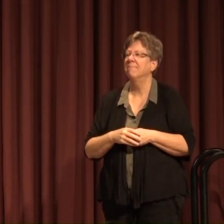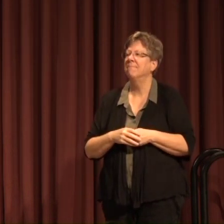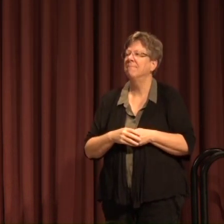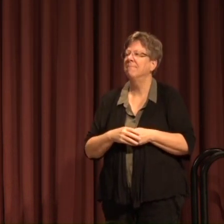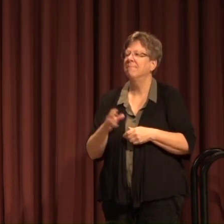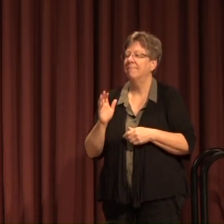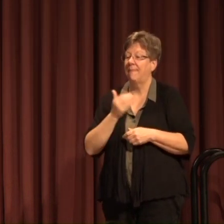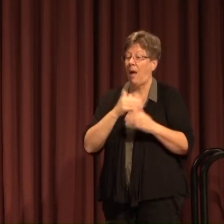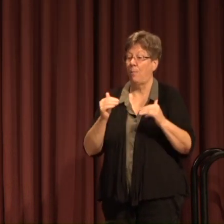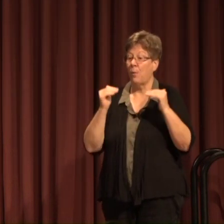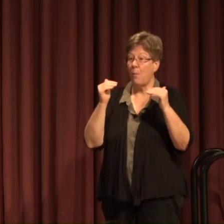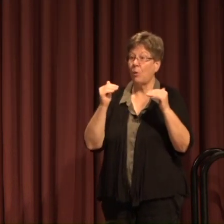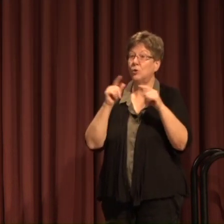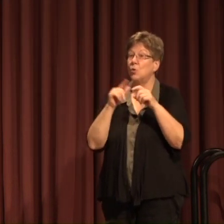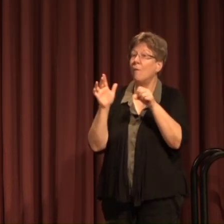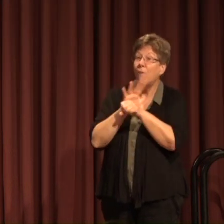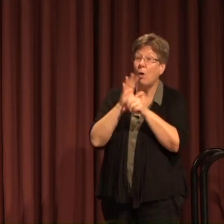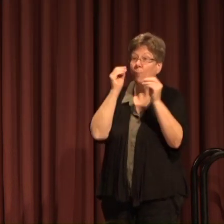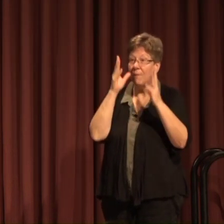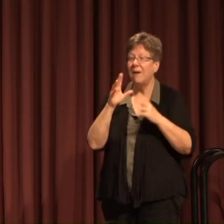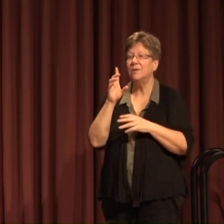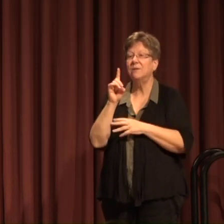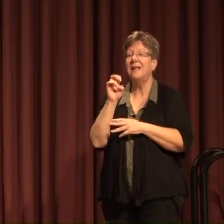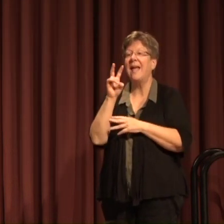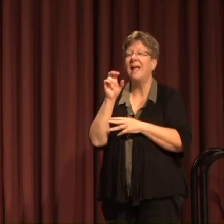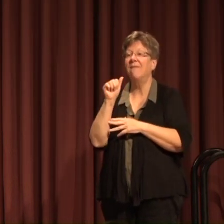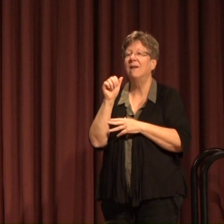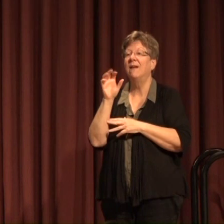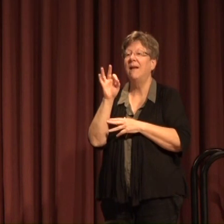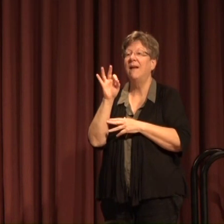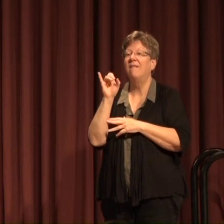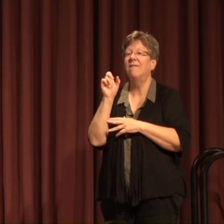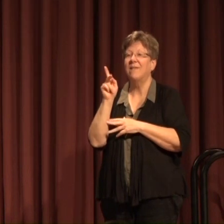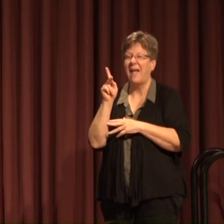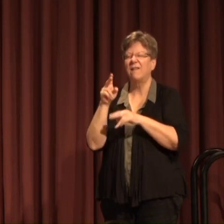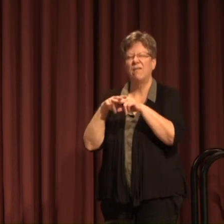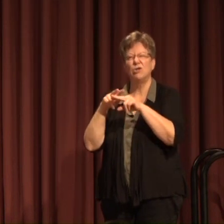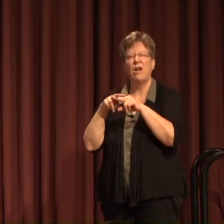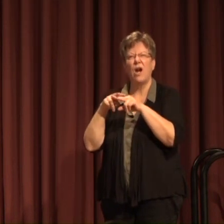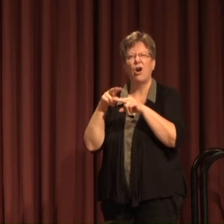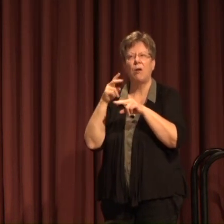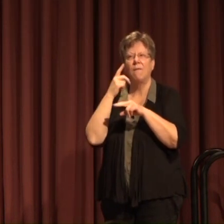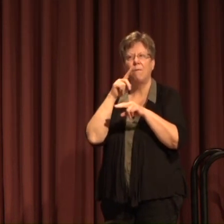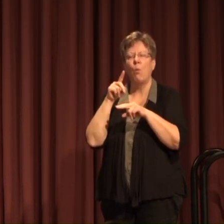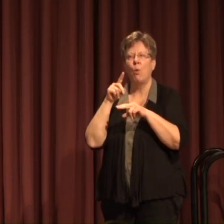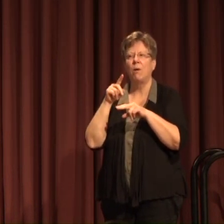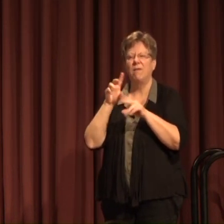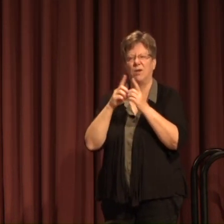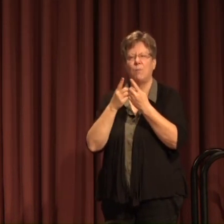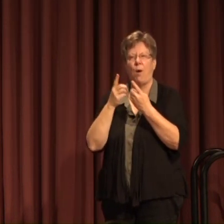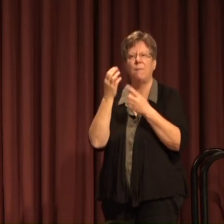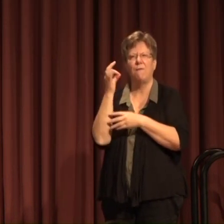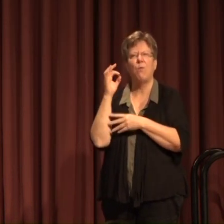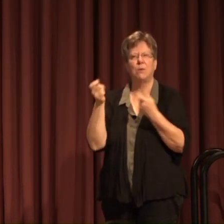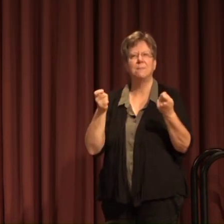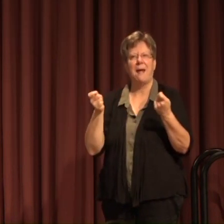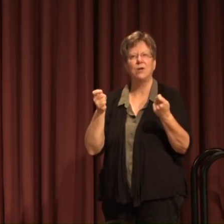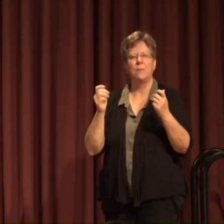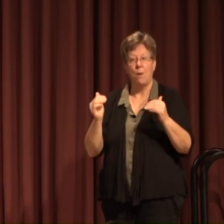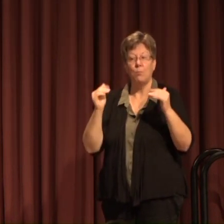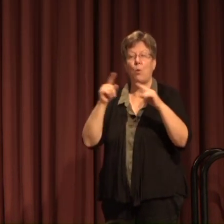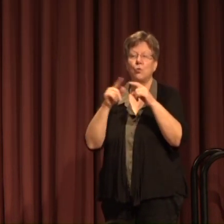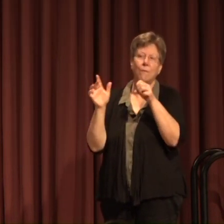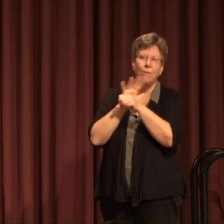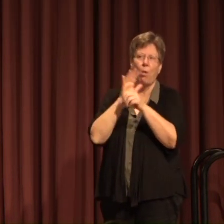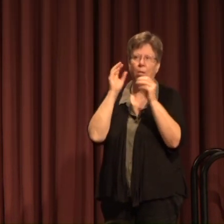our promotions a full professor Dava Fleck the chair of the department of forest management promoted